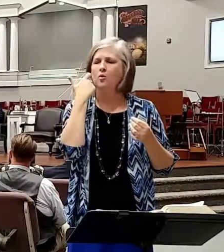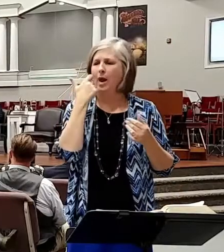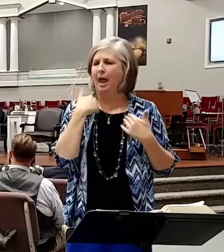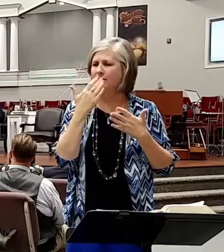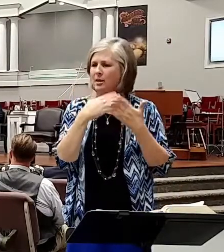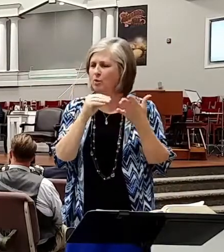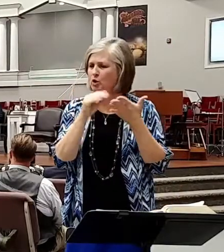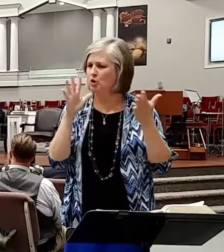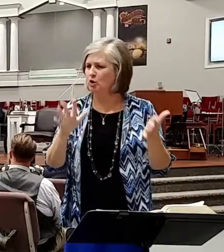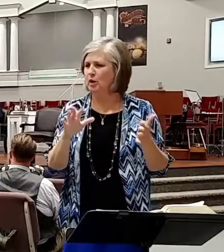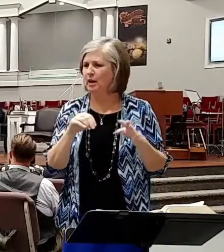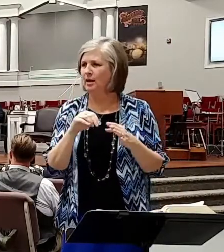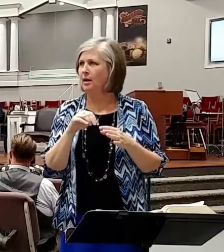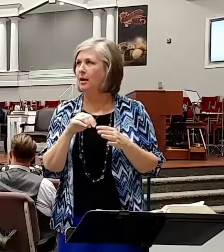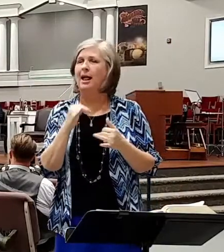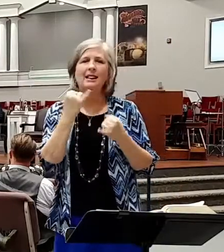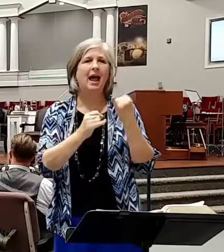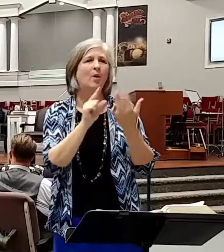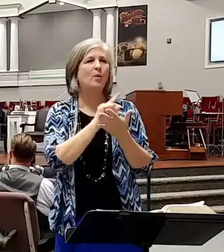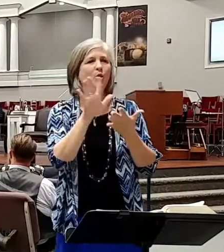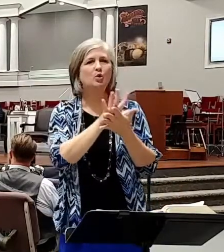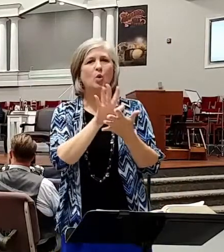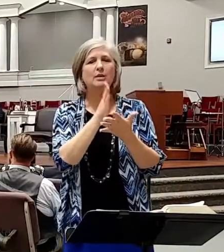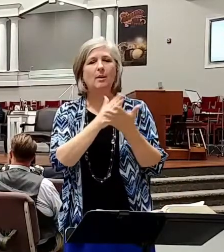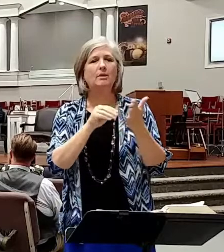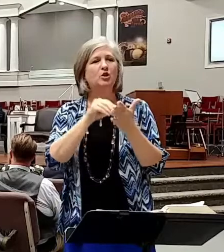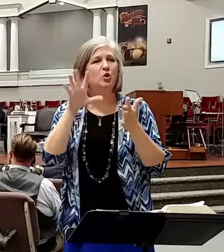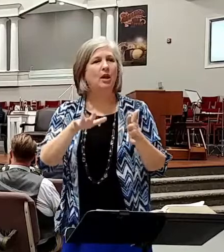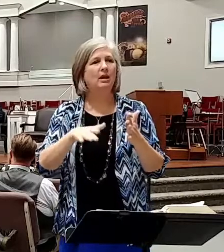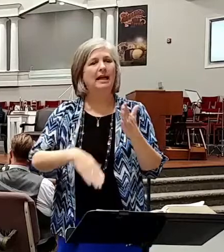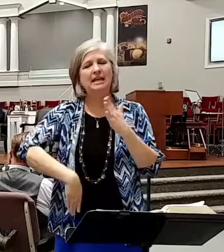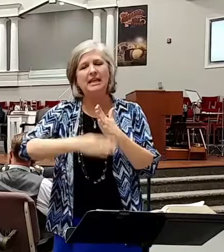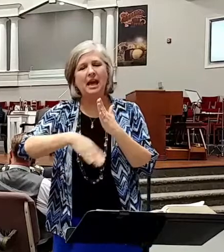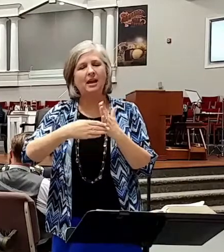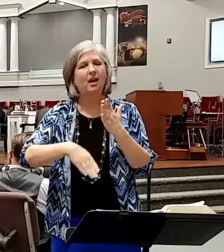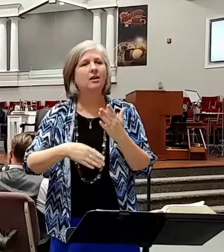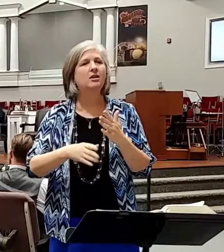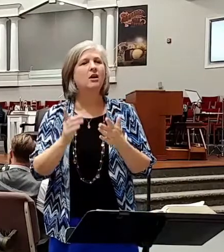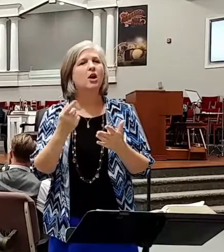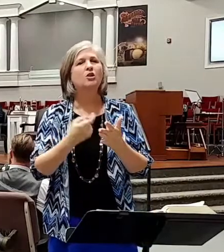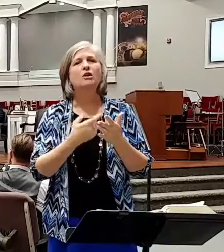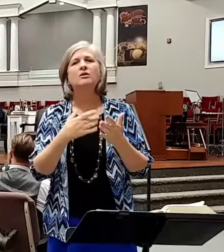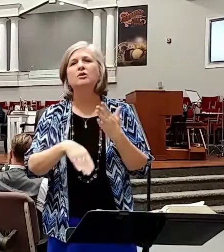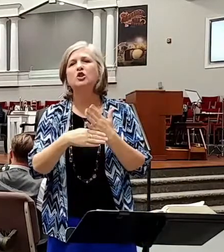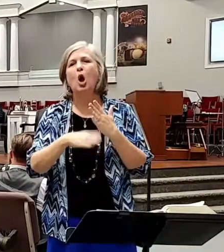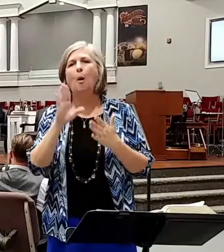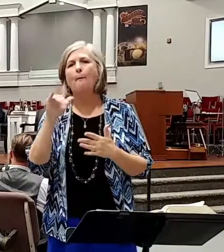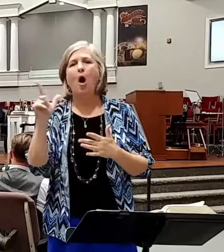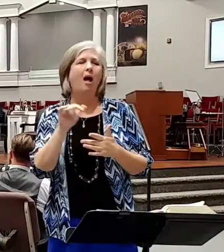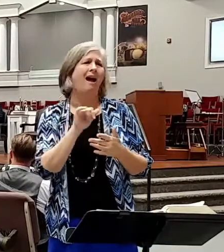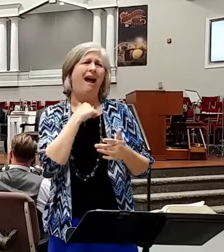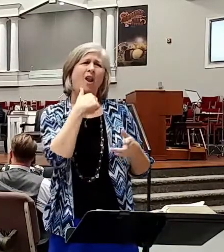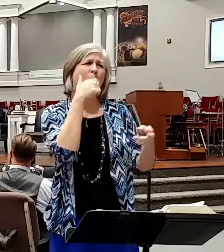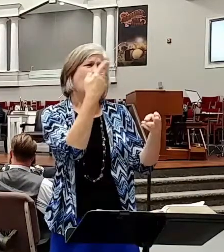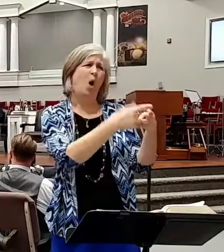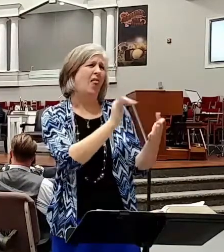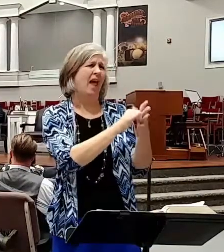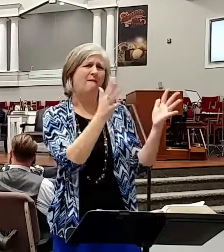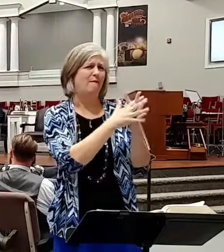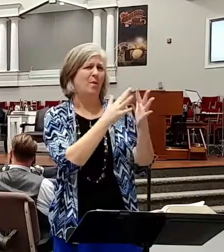in our, it was the last week of school, some students out in the yard and they were kicking around a soccer ball which I don't think is football anyway, right? That ain't real football. Can I get